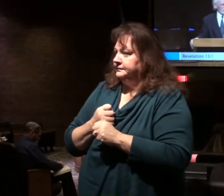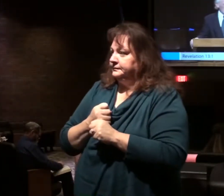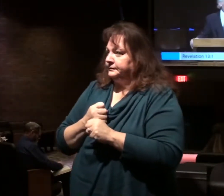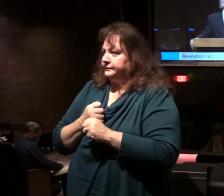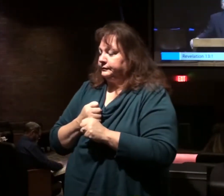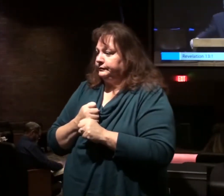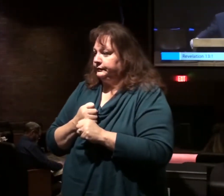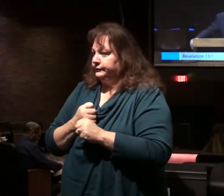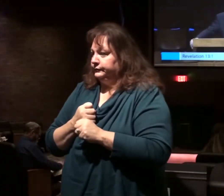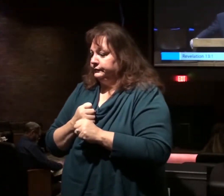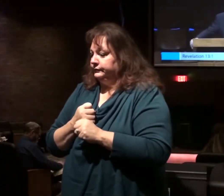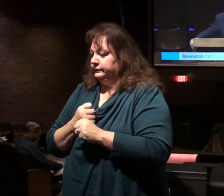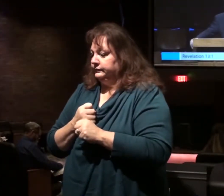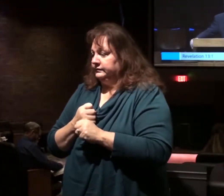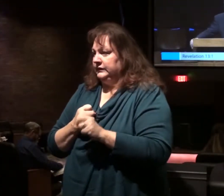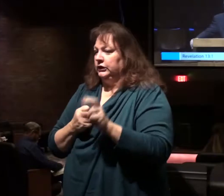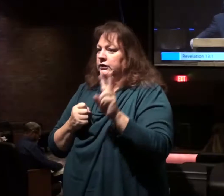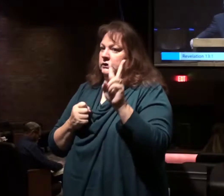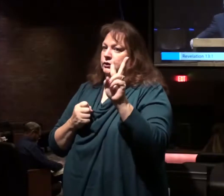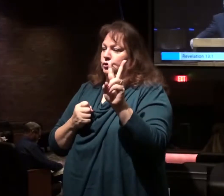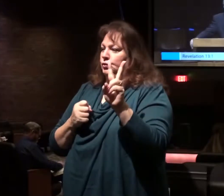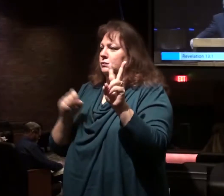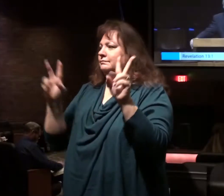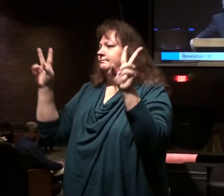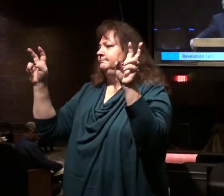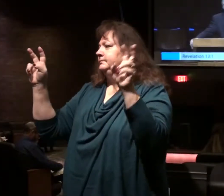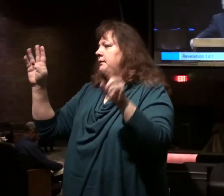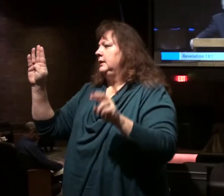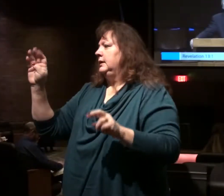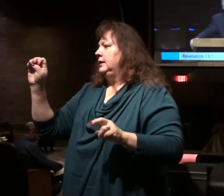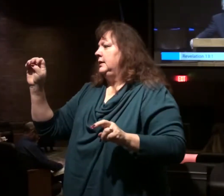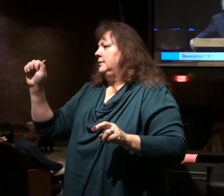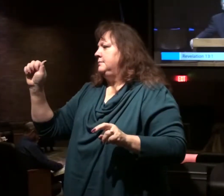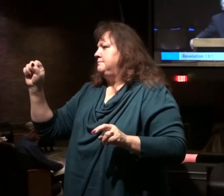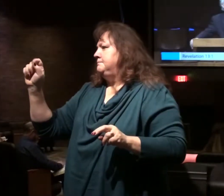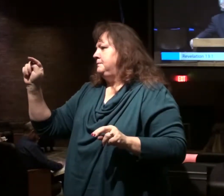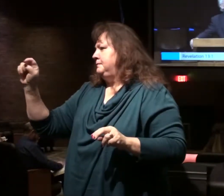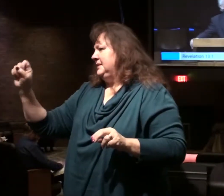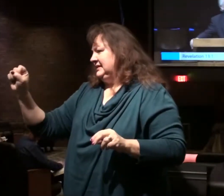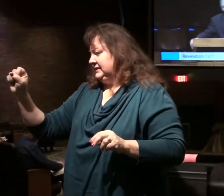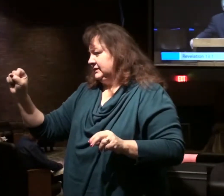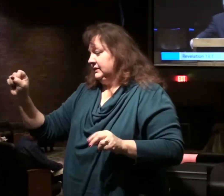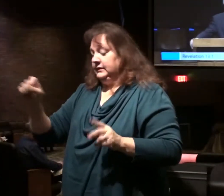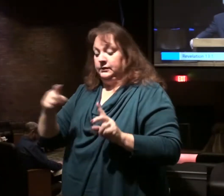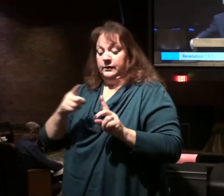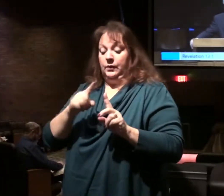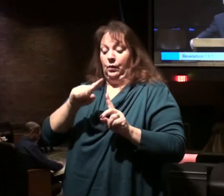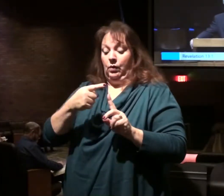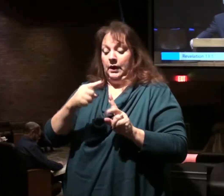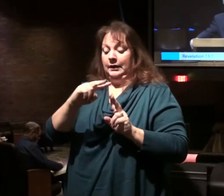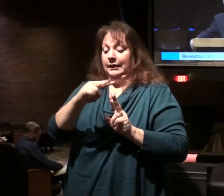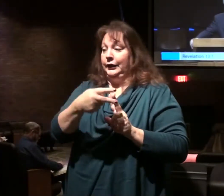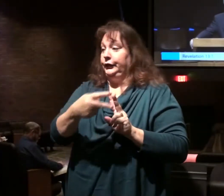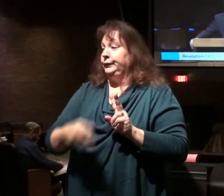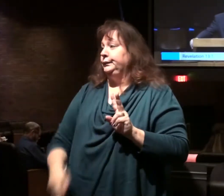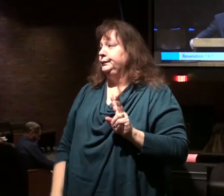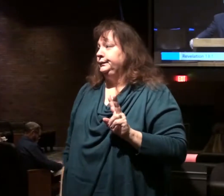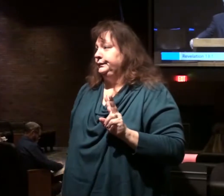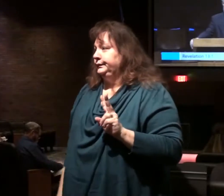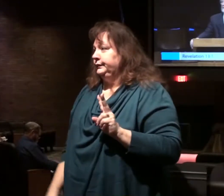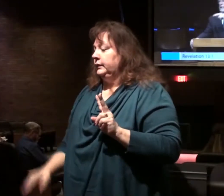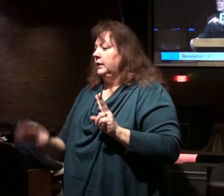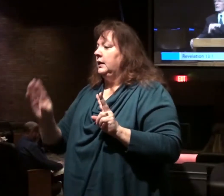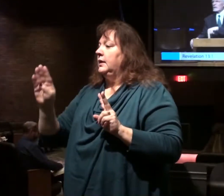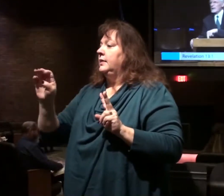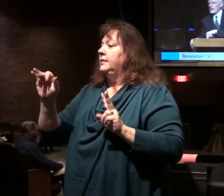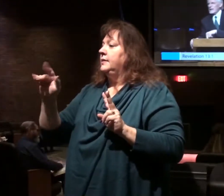There will be two beasts. The first beast and the second beast. The